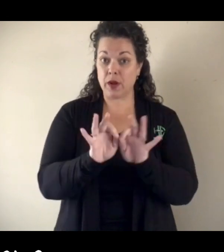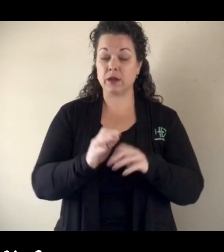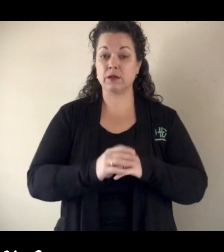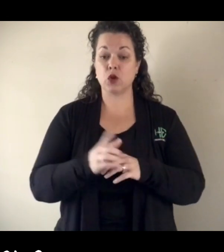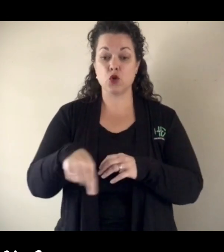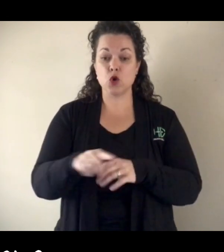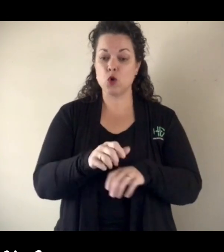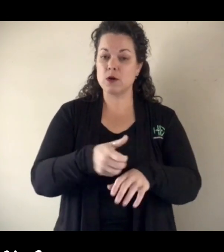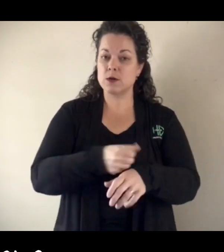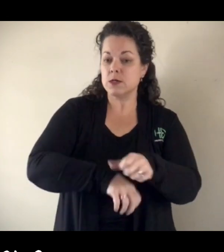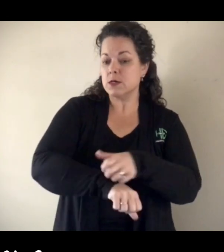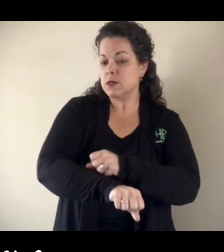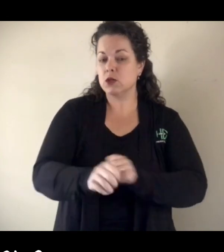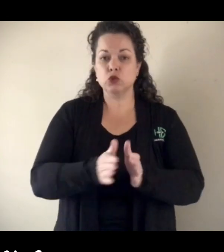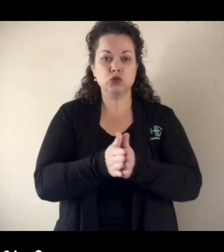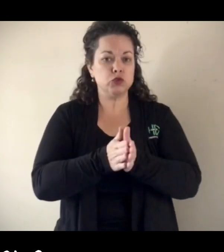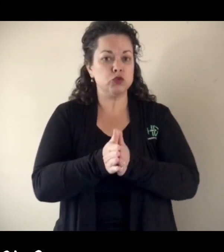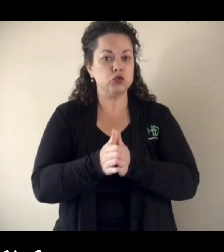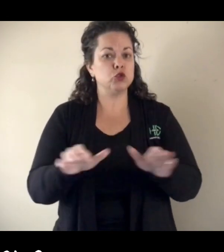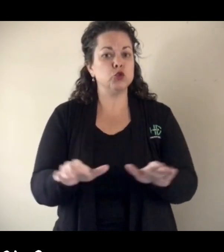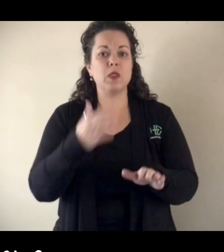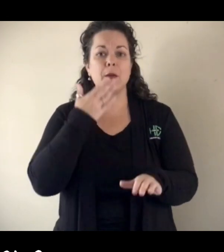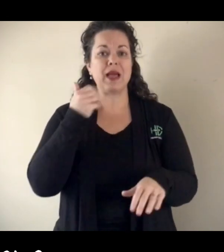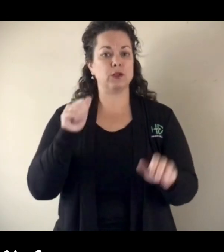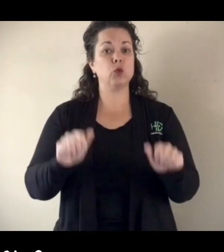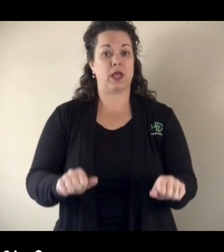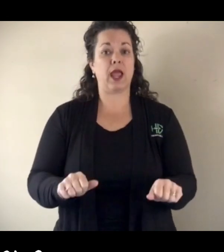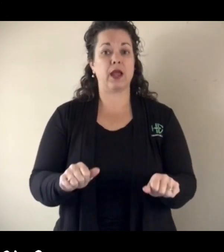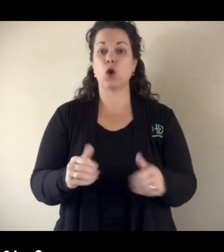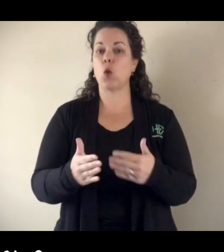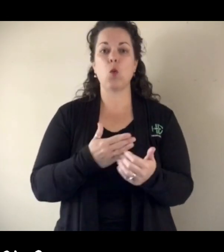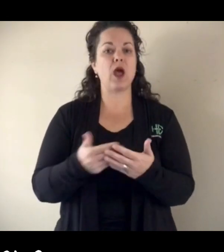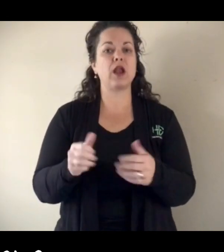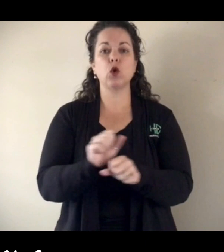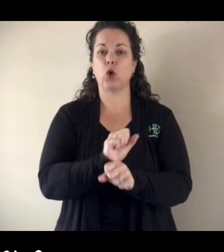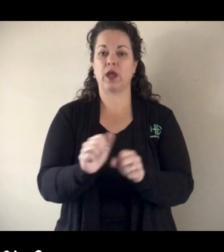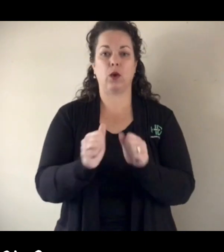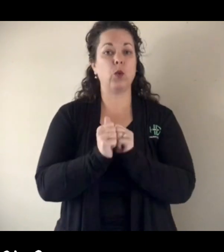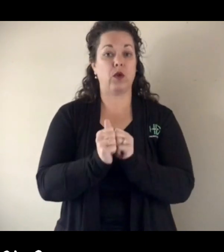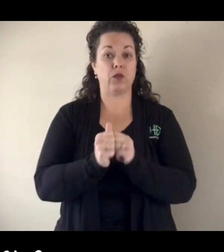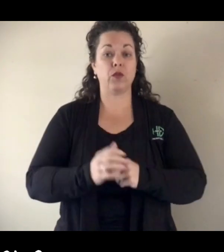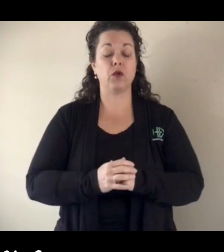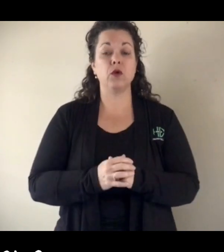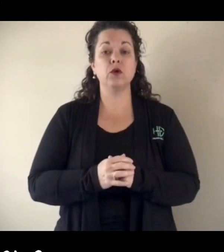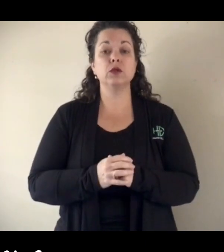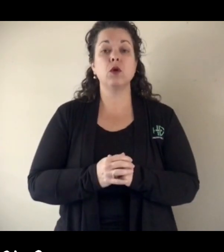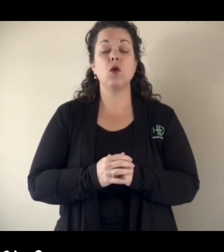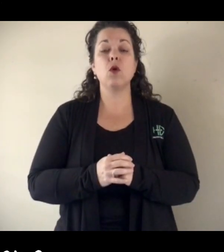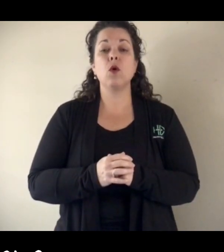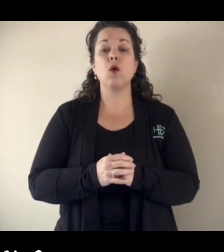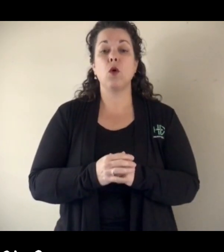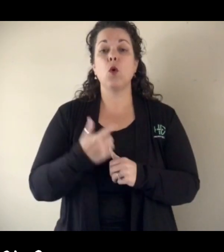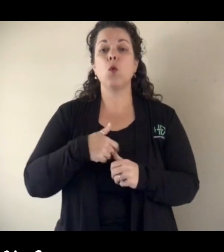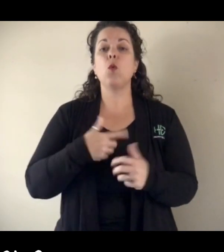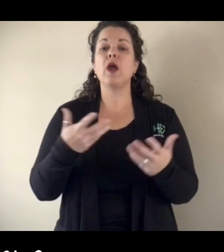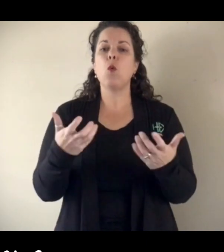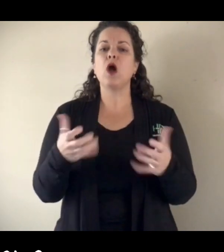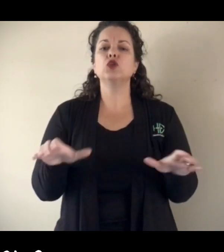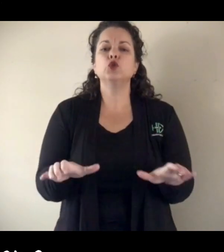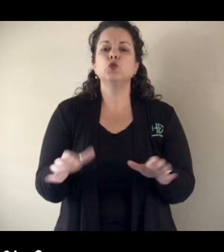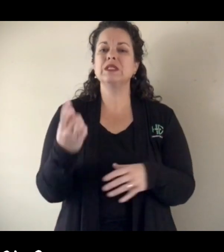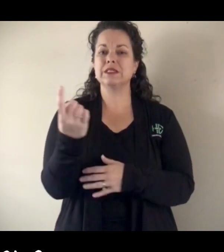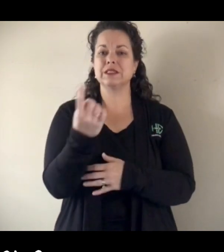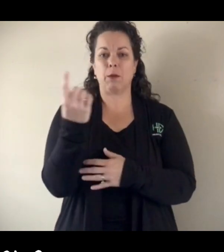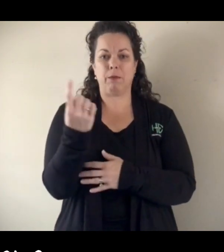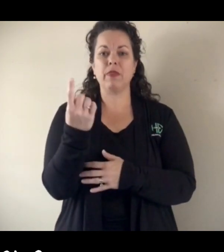You have been driven to do the very best that you can, whatever you're working on. And so we